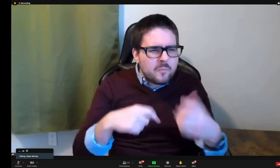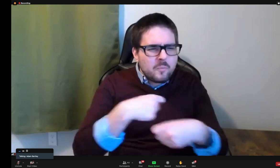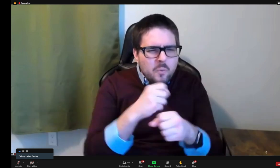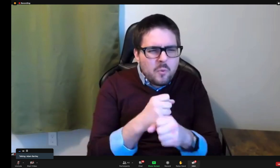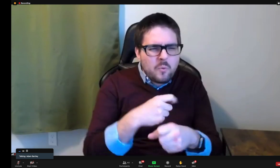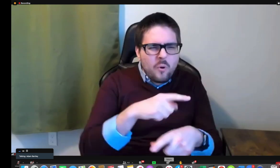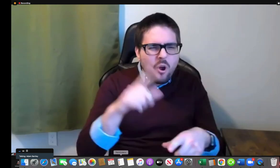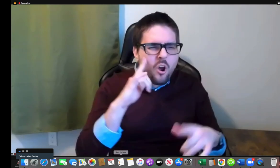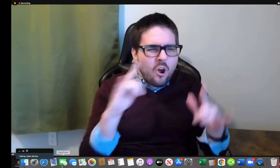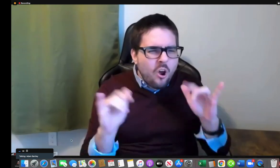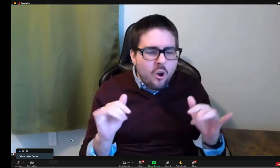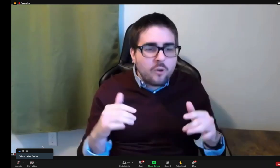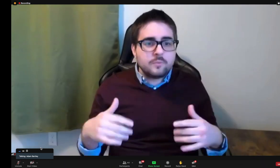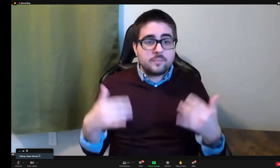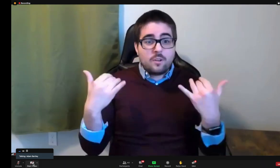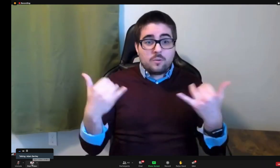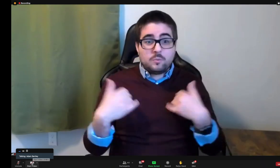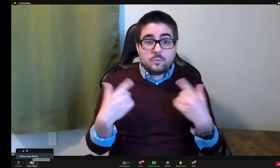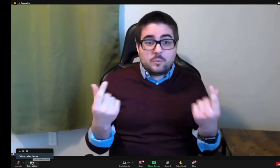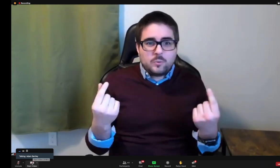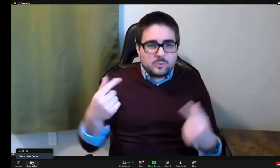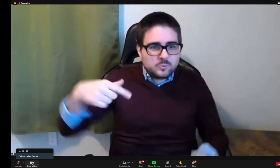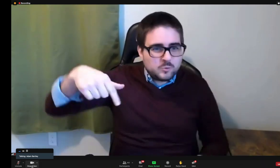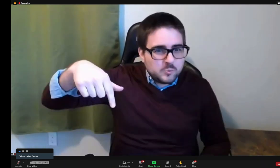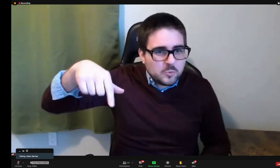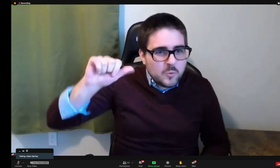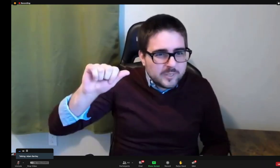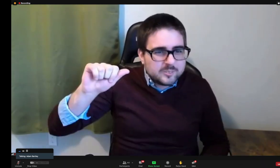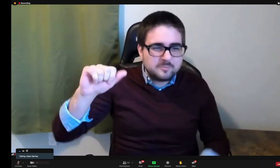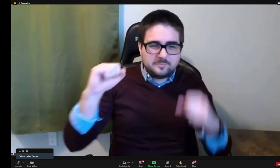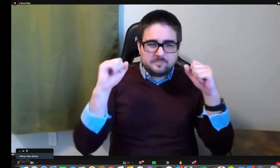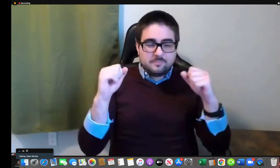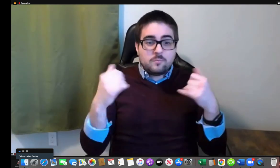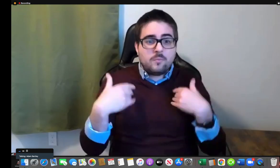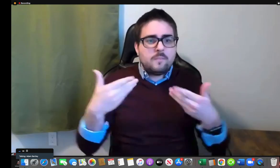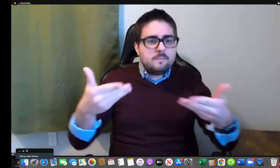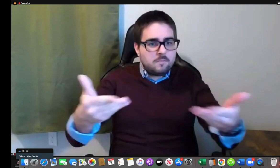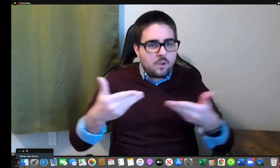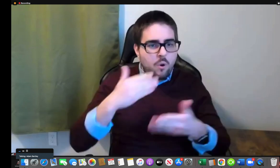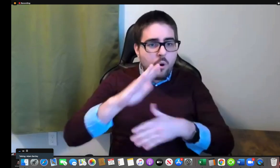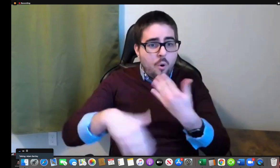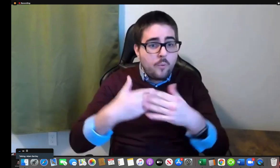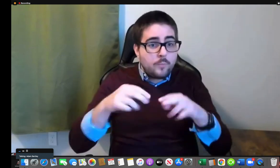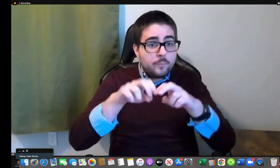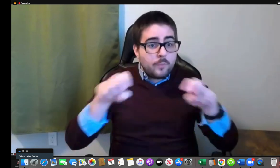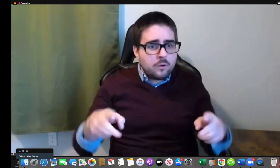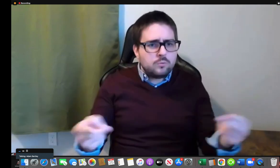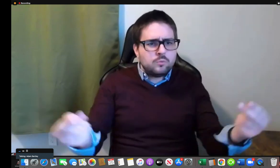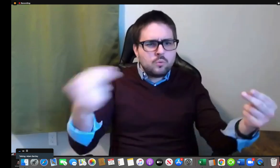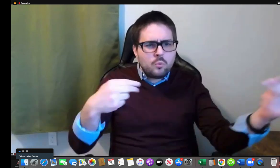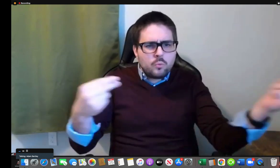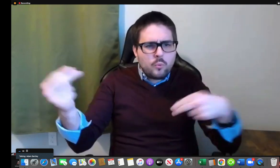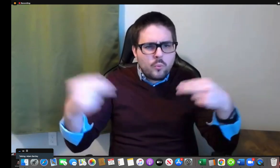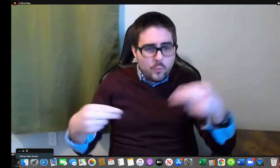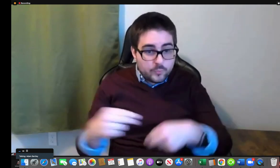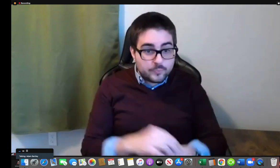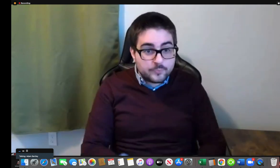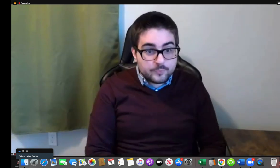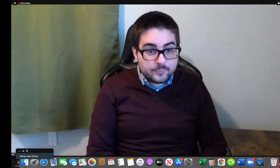learned a lot about what this kind of production process looks like. We're now open for Q&A. We're going to invite all of the panelists